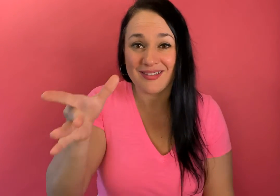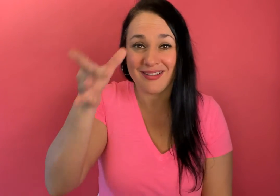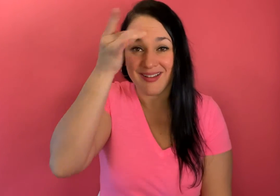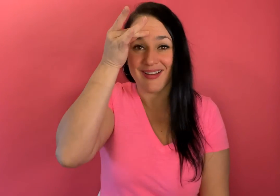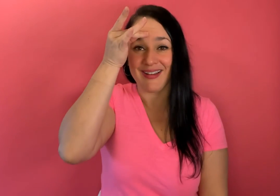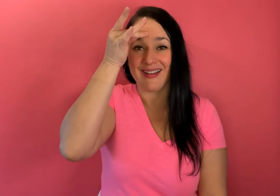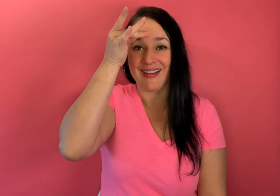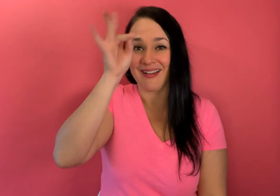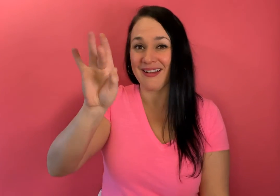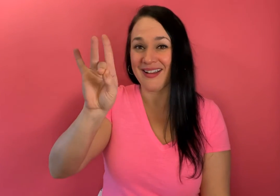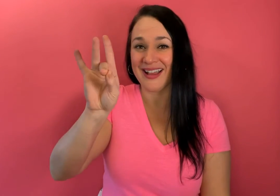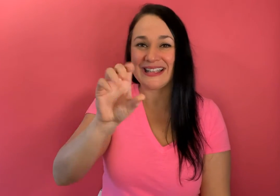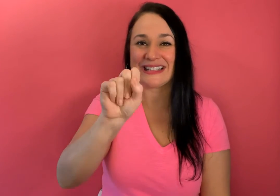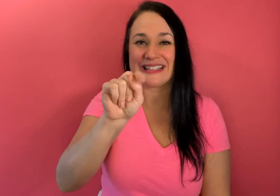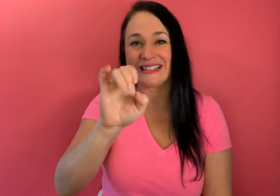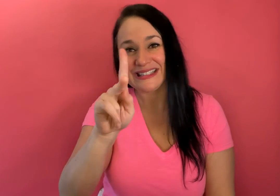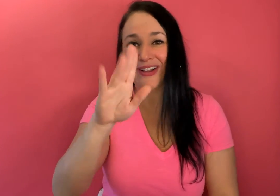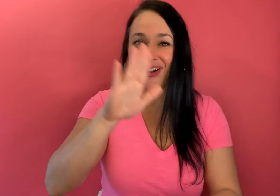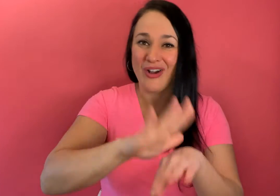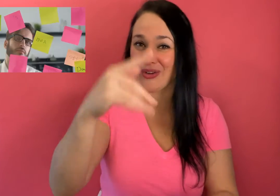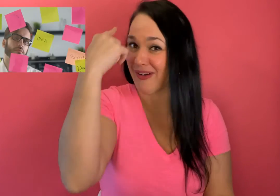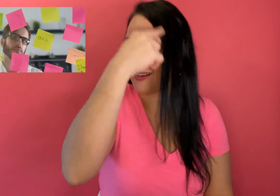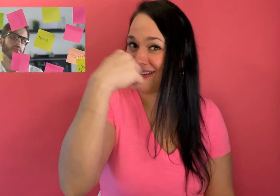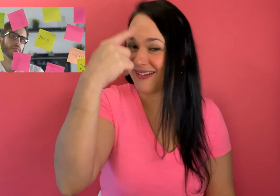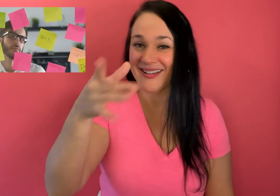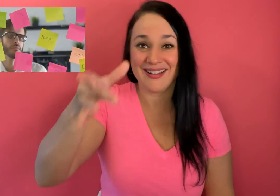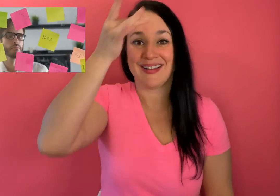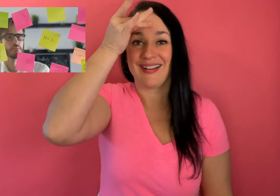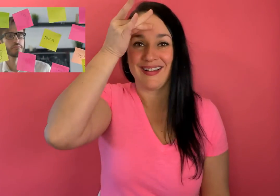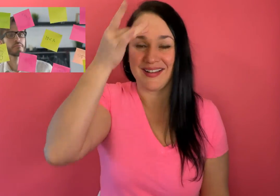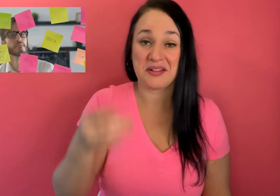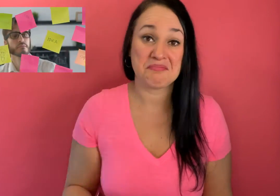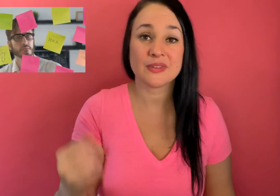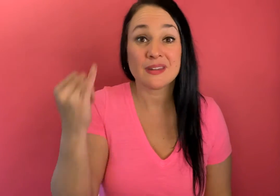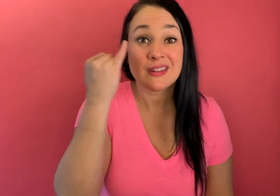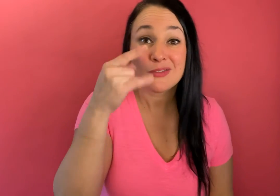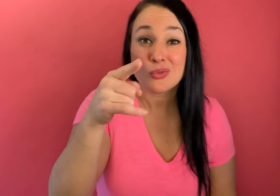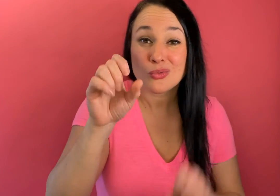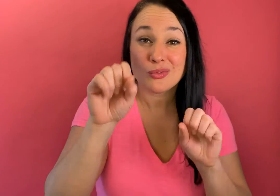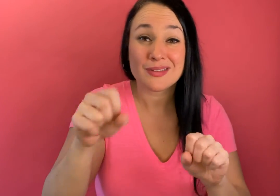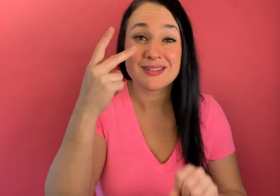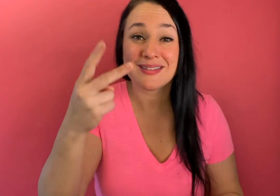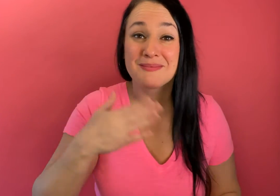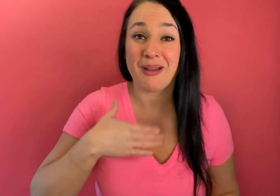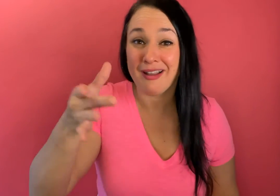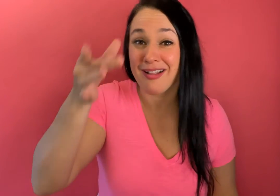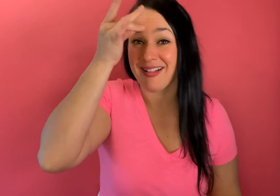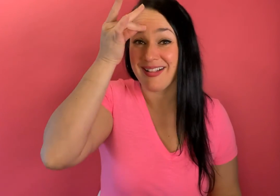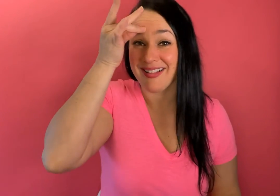is stick it on your forehead i mean literally stick it on your head now if you see my